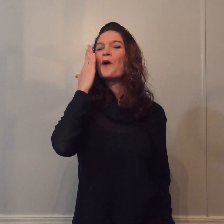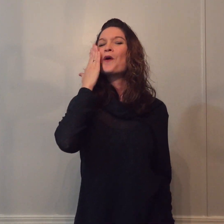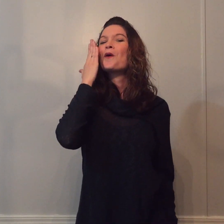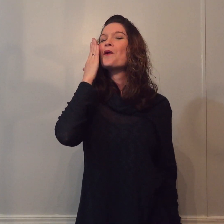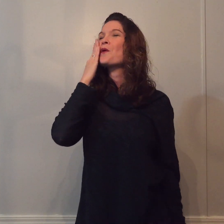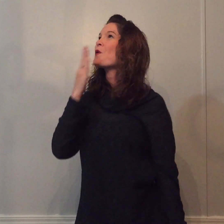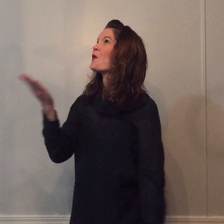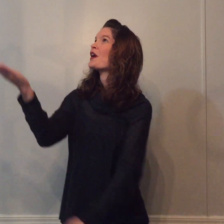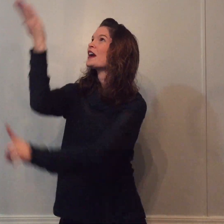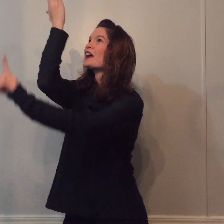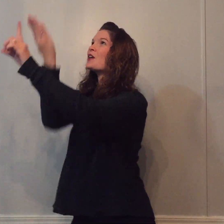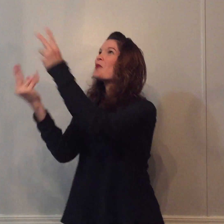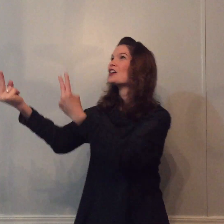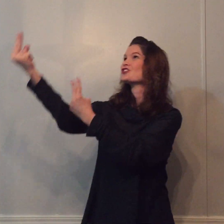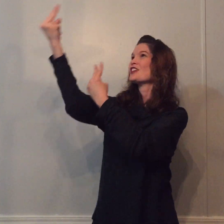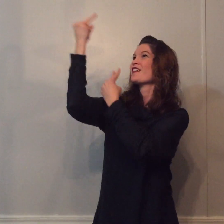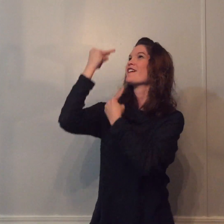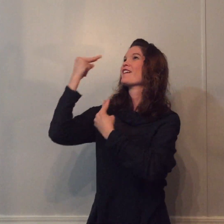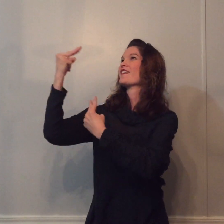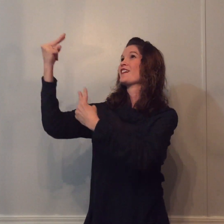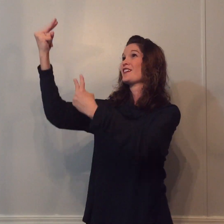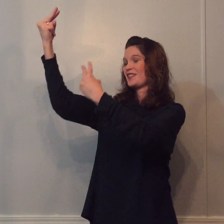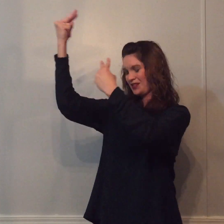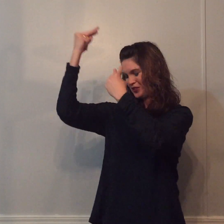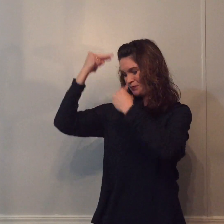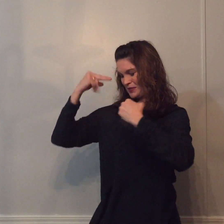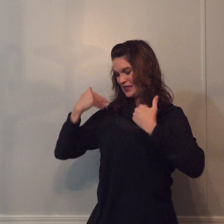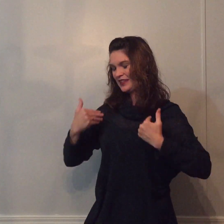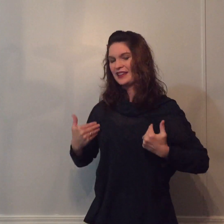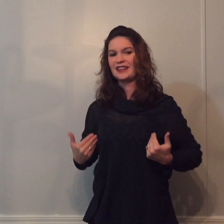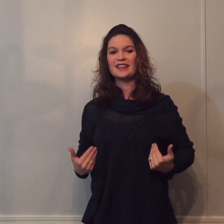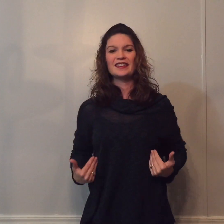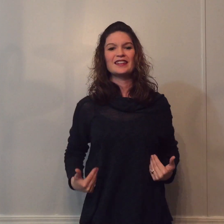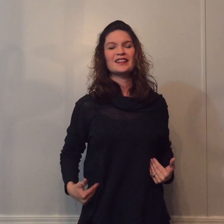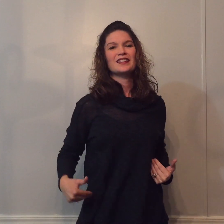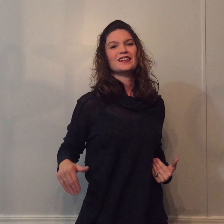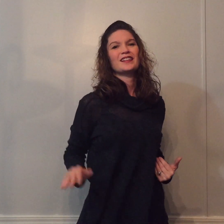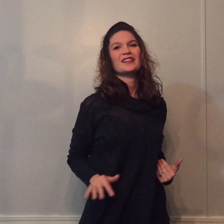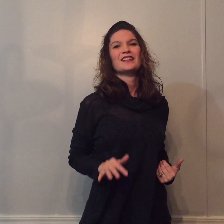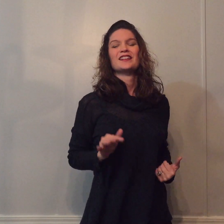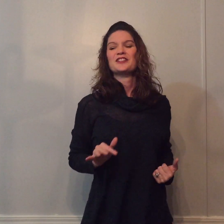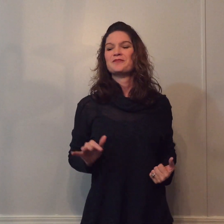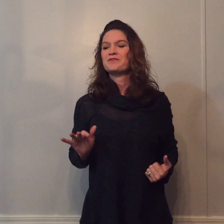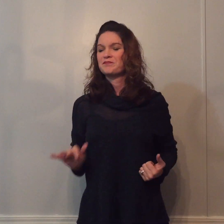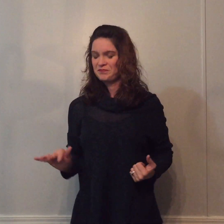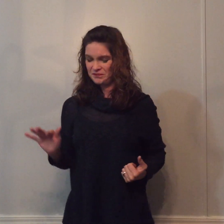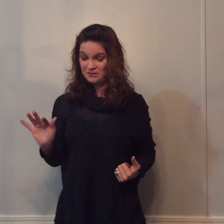he watches me. Oh, Let not your